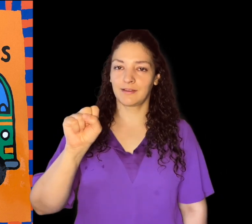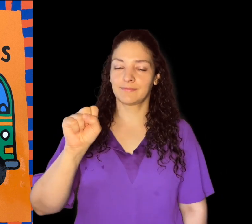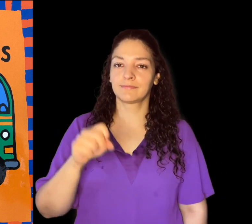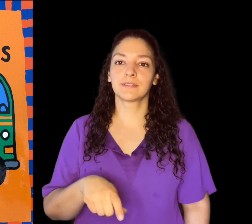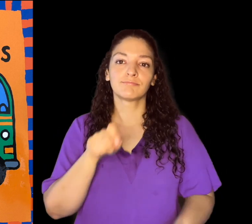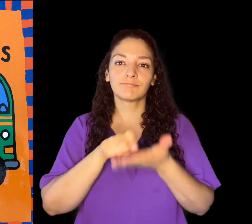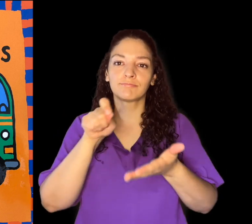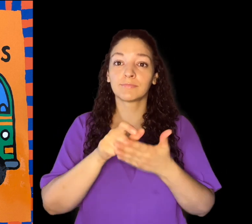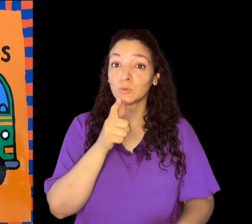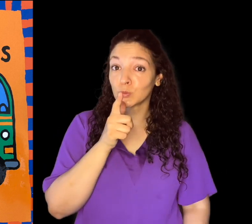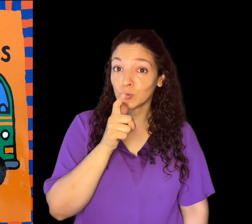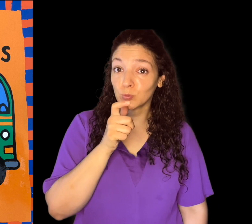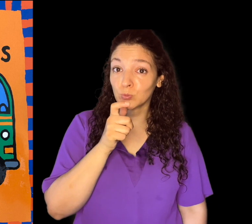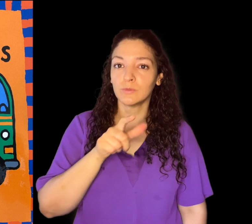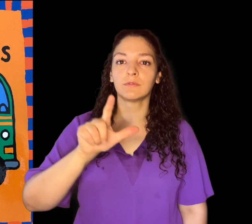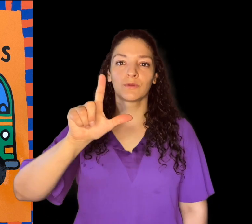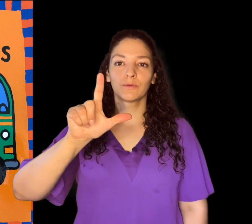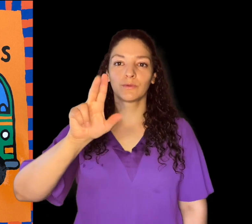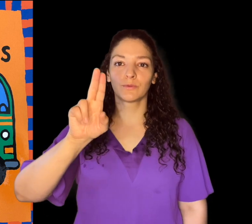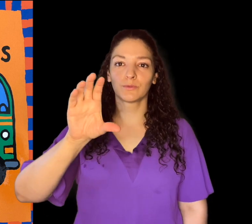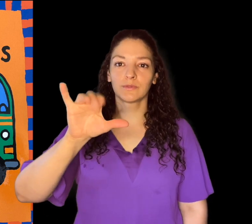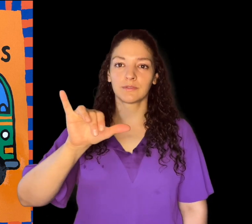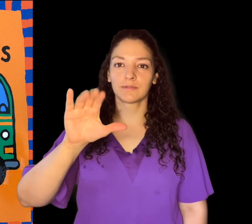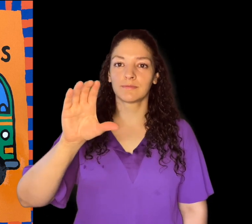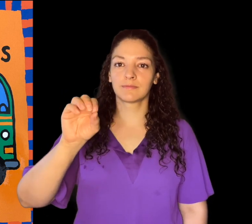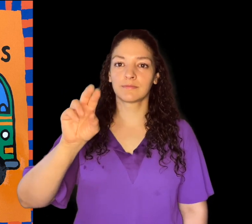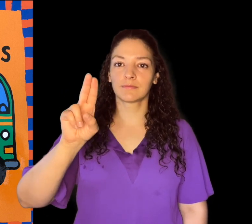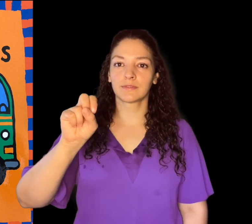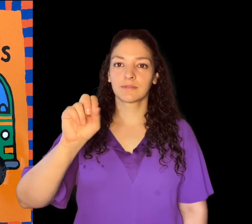the Bus. It's written by Lucy Cousins.